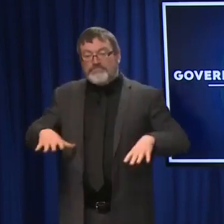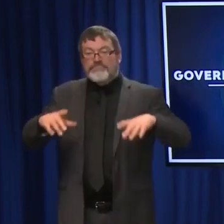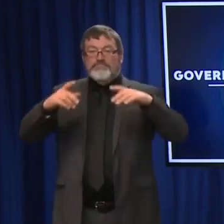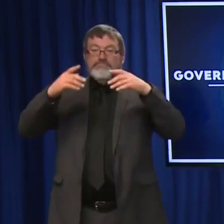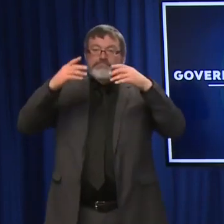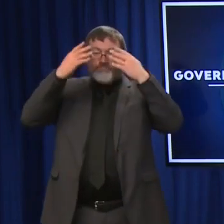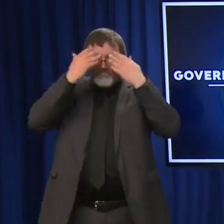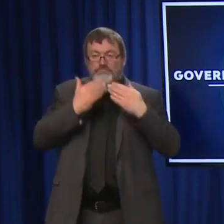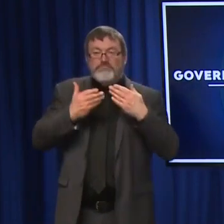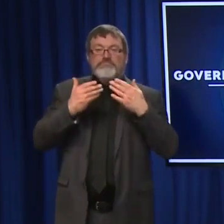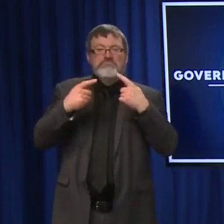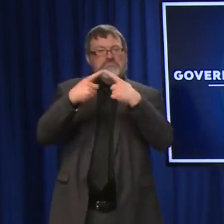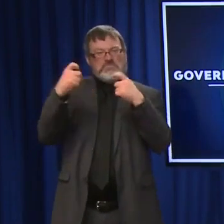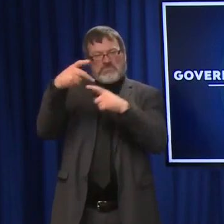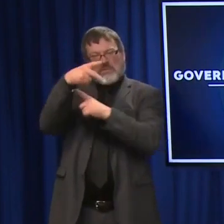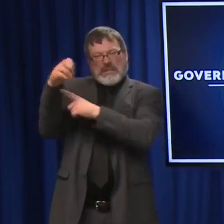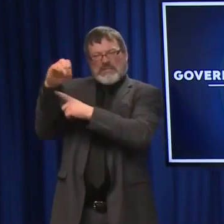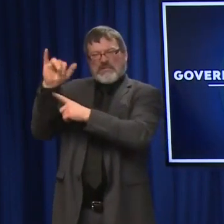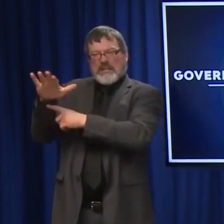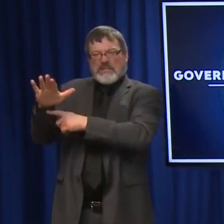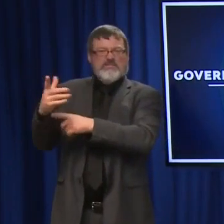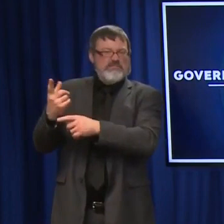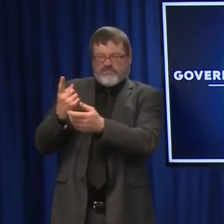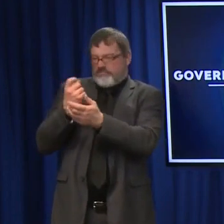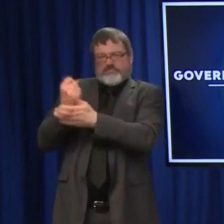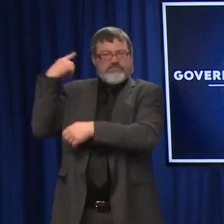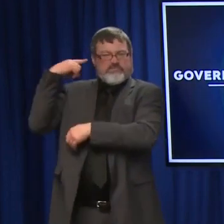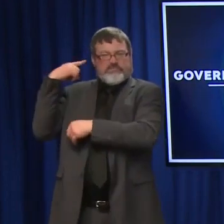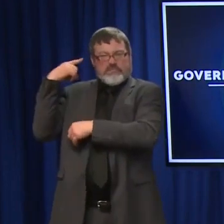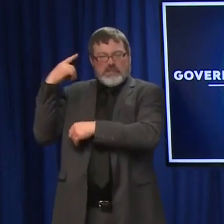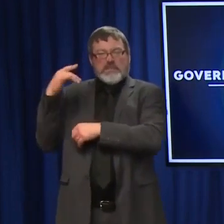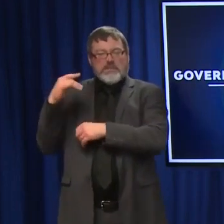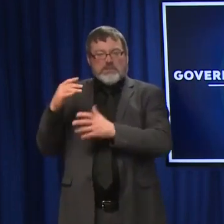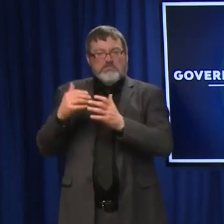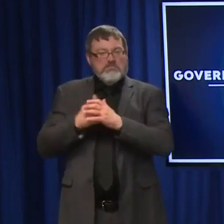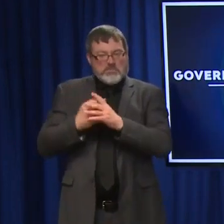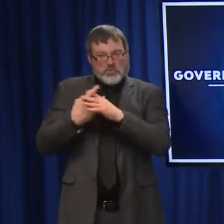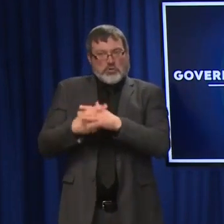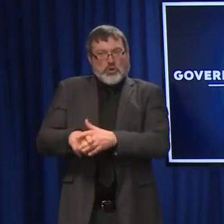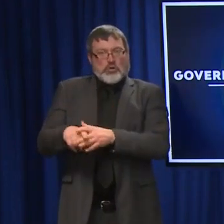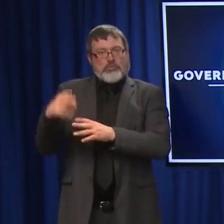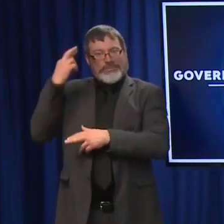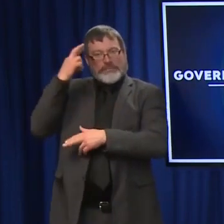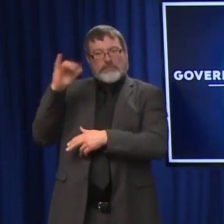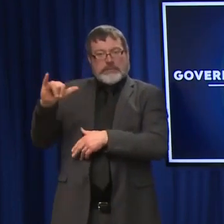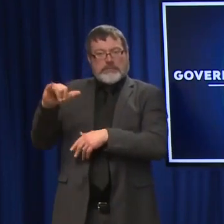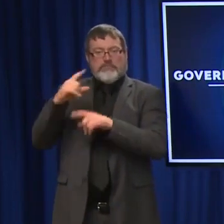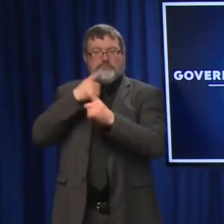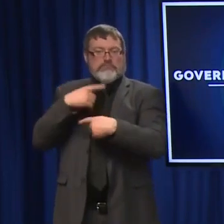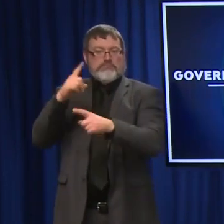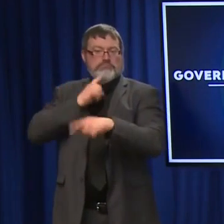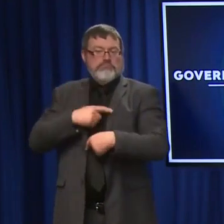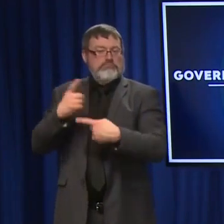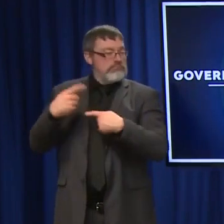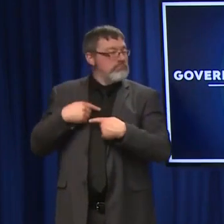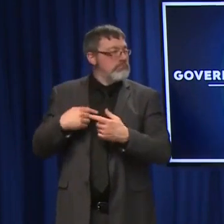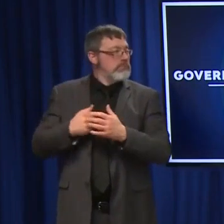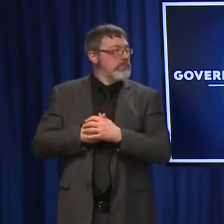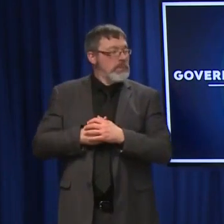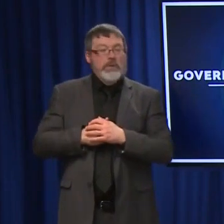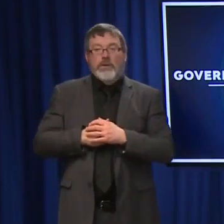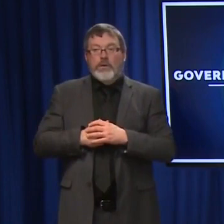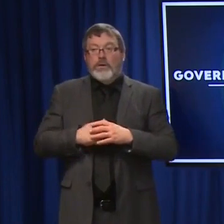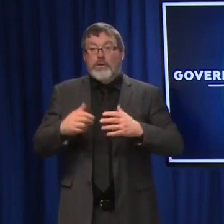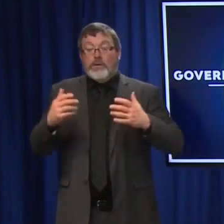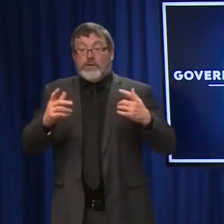gowns they had and what they needed and that type of thing, and that's how the hospital report started, and I think over the last two